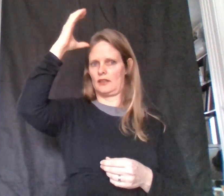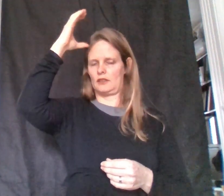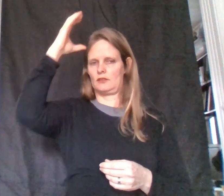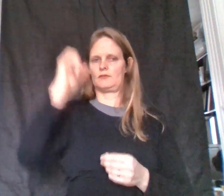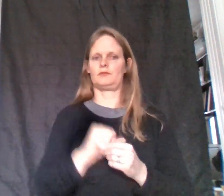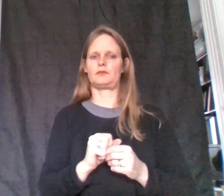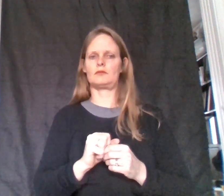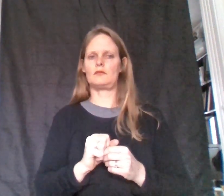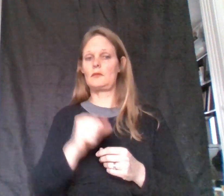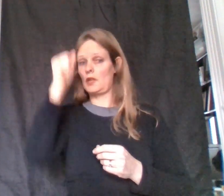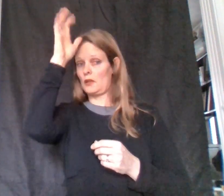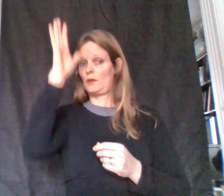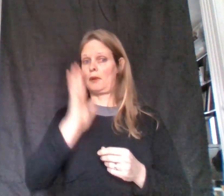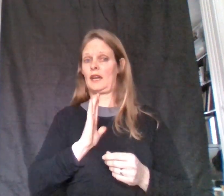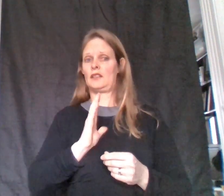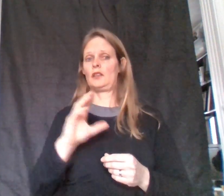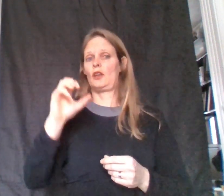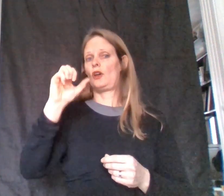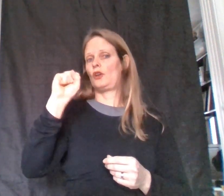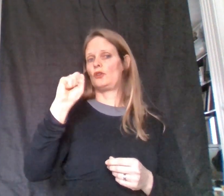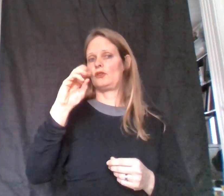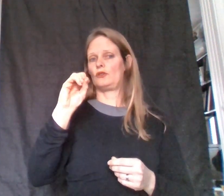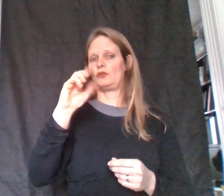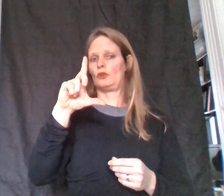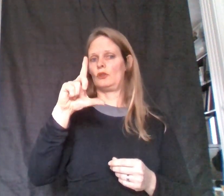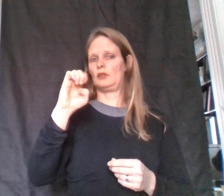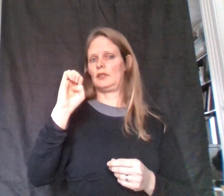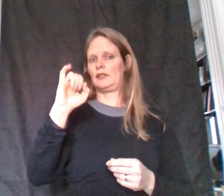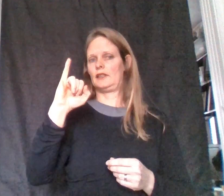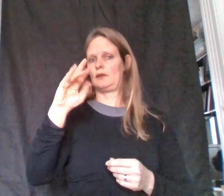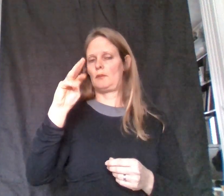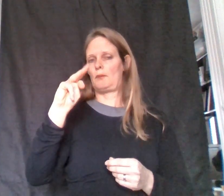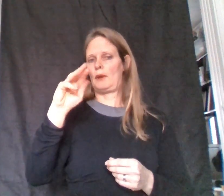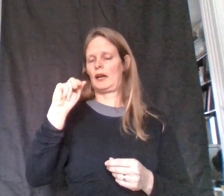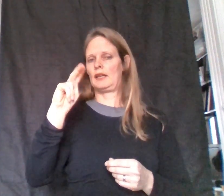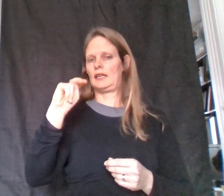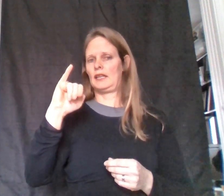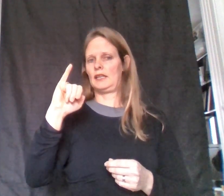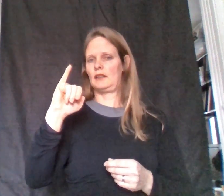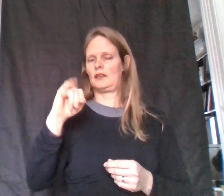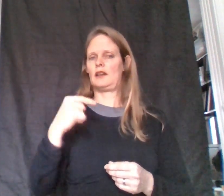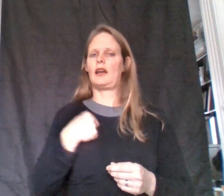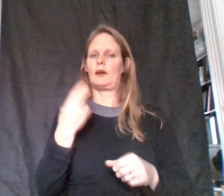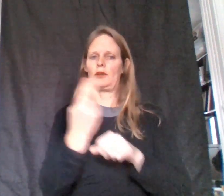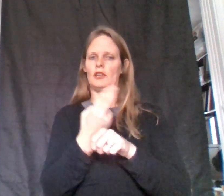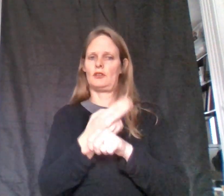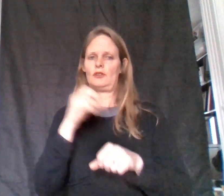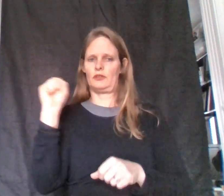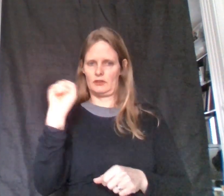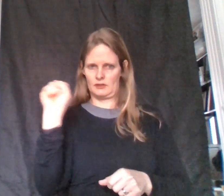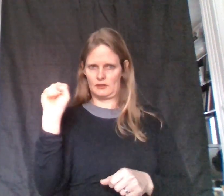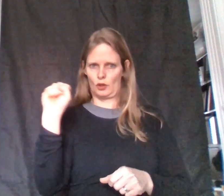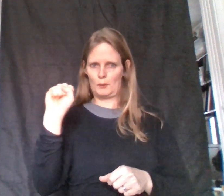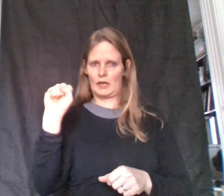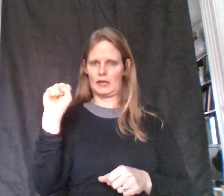the man Soleimani, I'm going to use Soleimani.